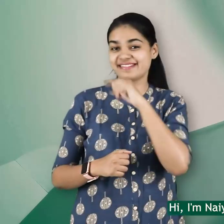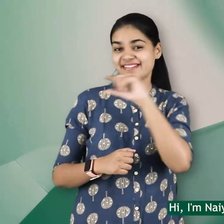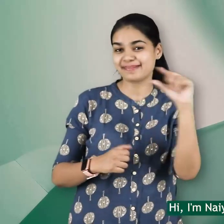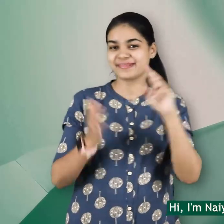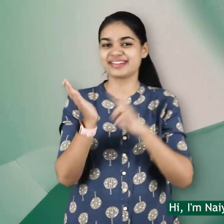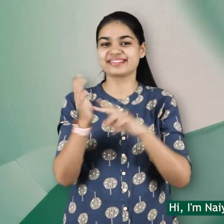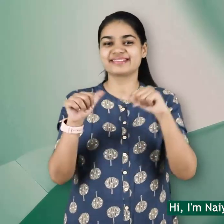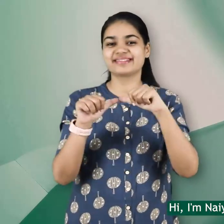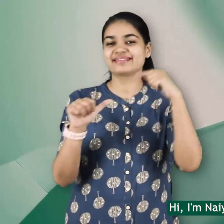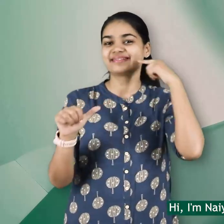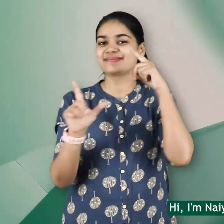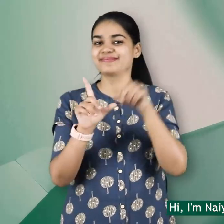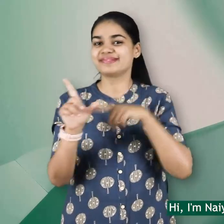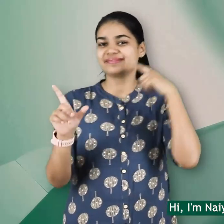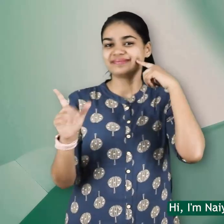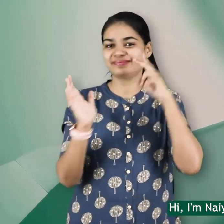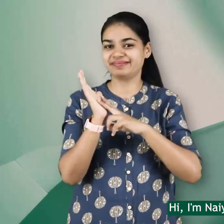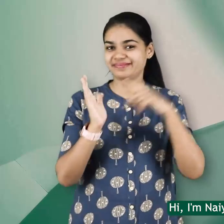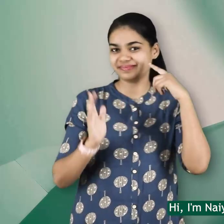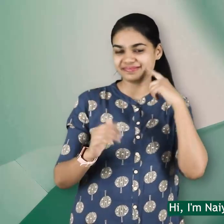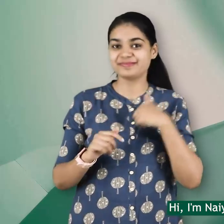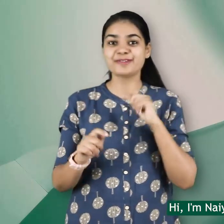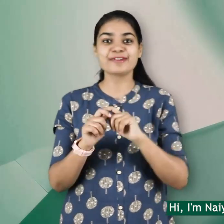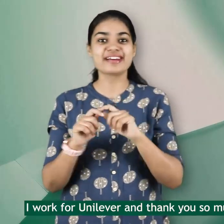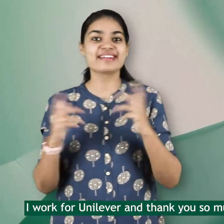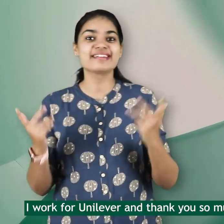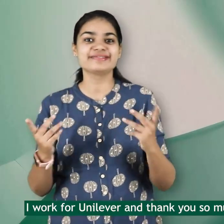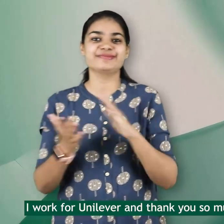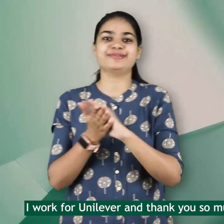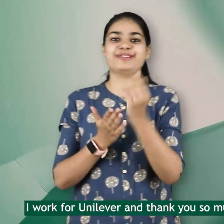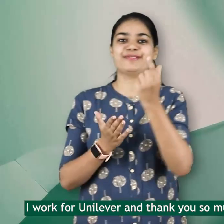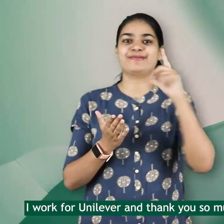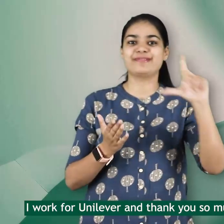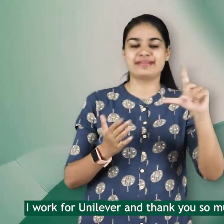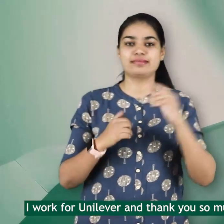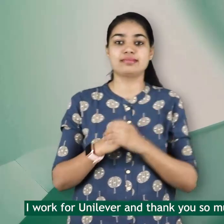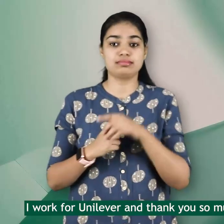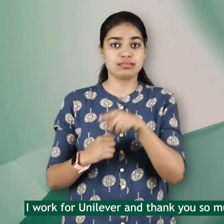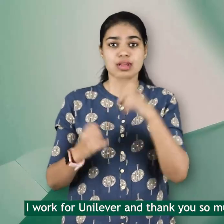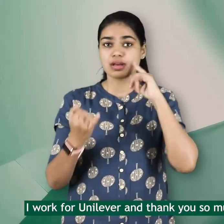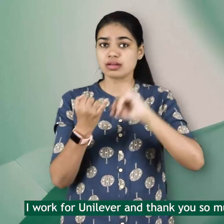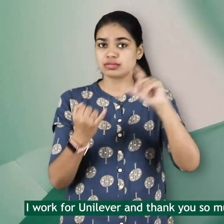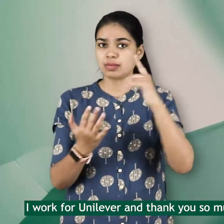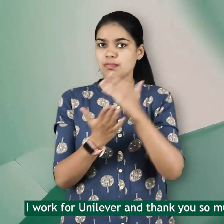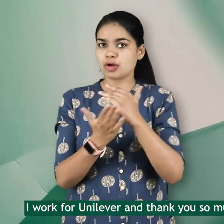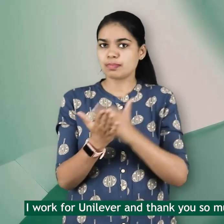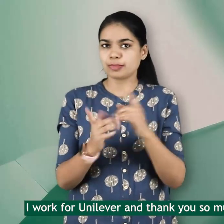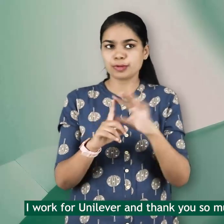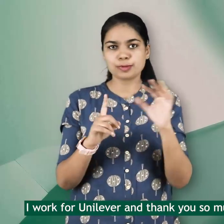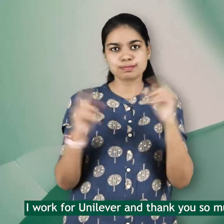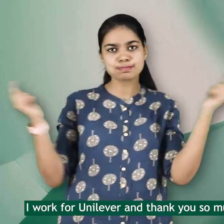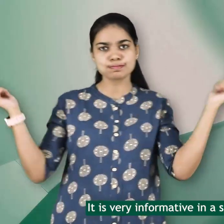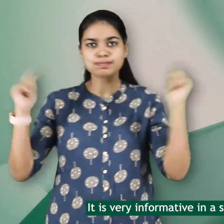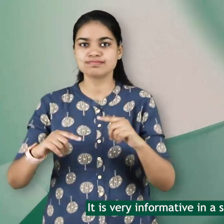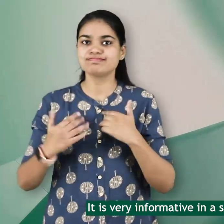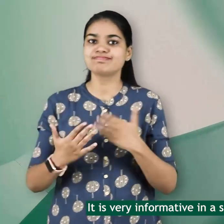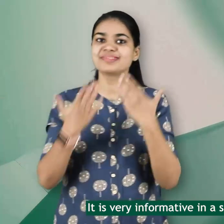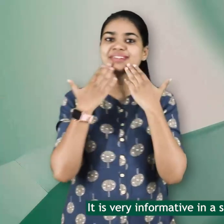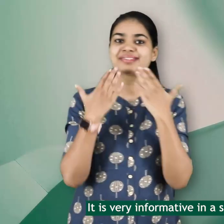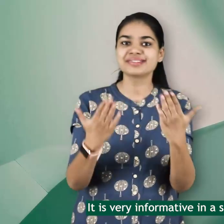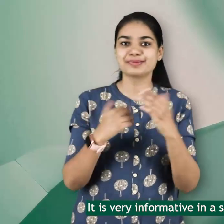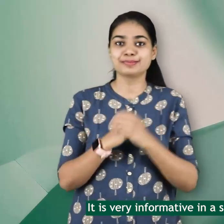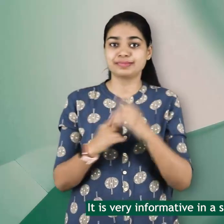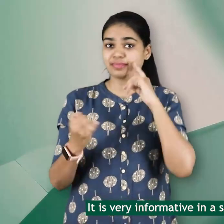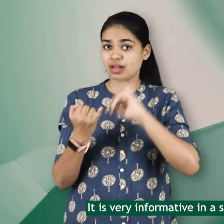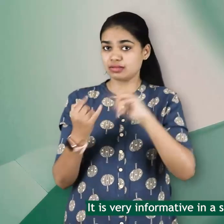Hi, so I'm Nayaneen and I work for Unilevo and thank you so much for doing this session for us. It was